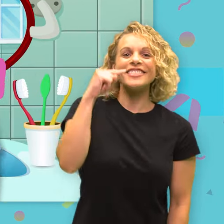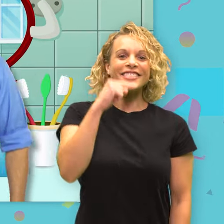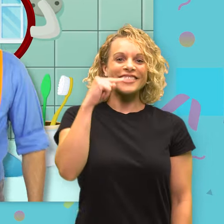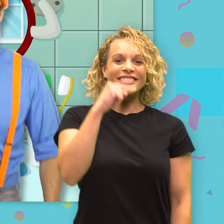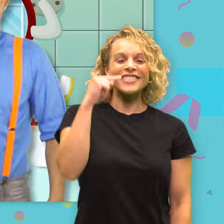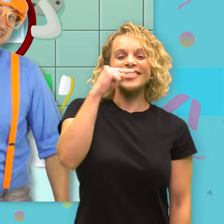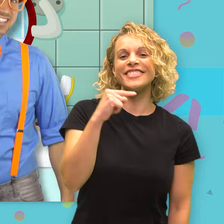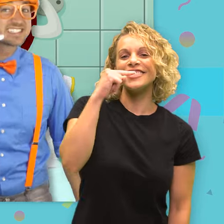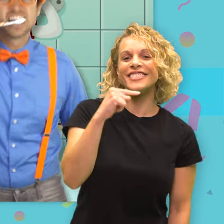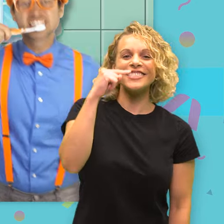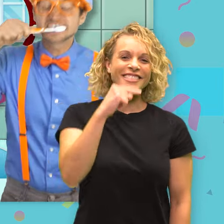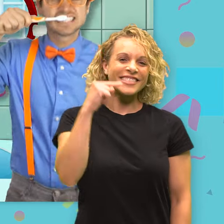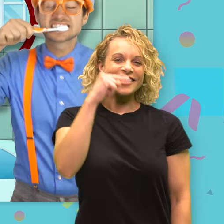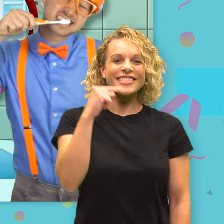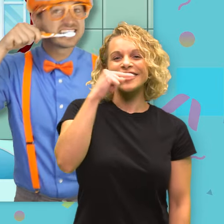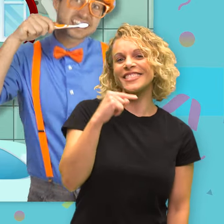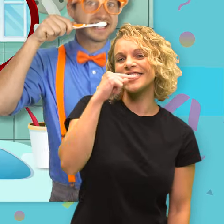circles, circles, circles, circles.